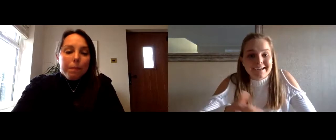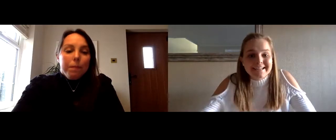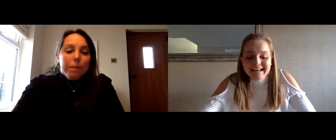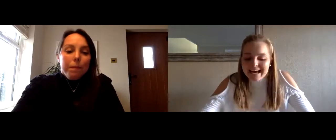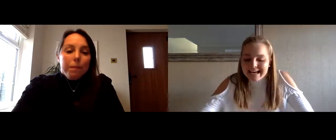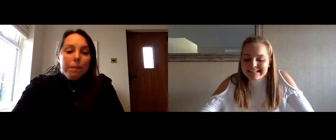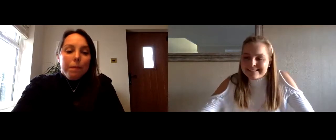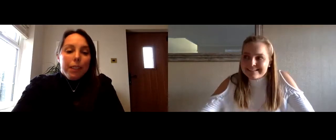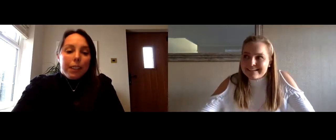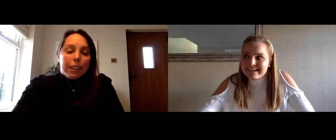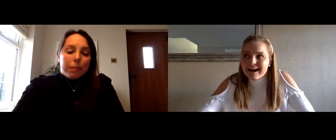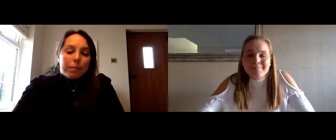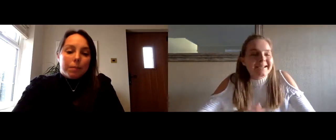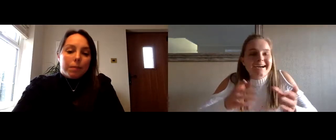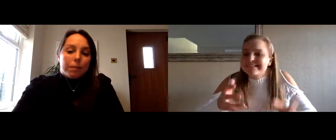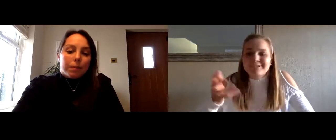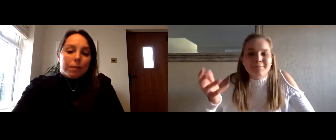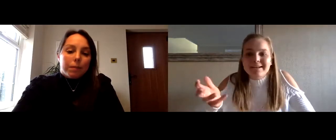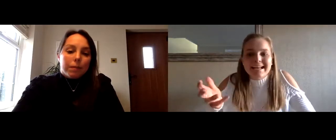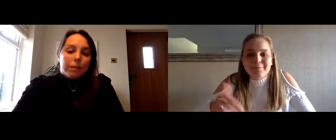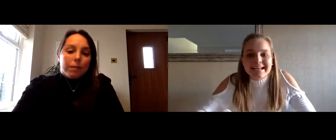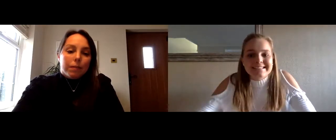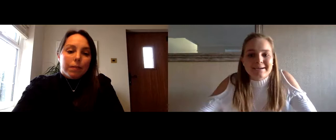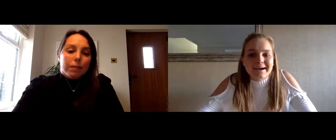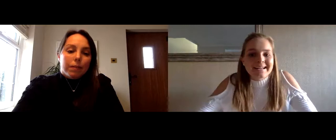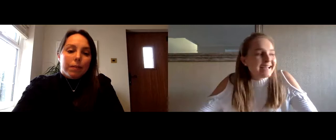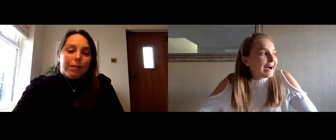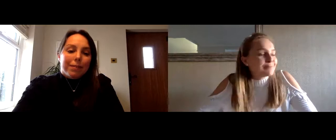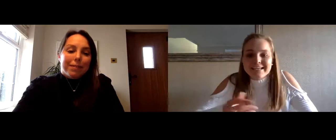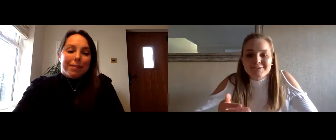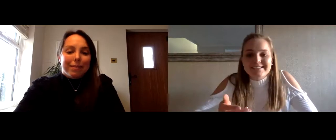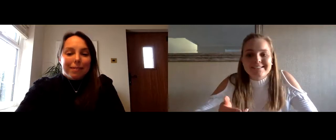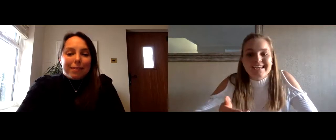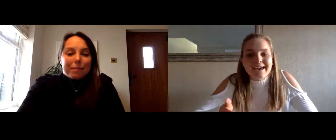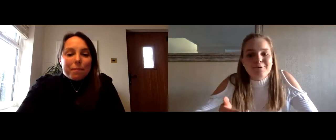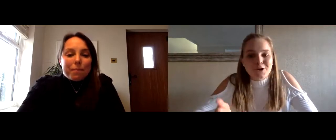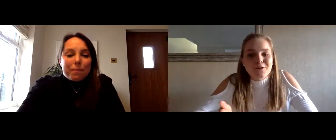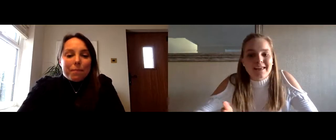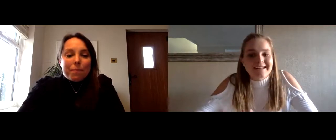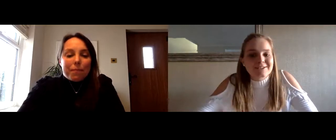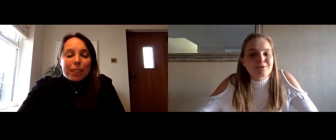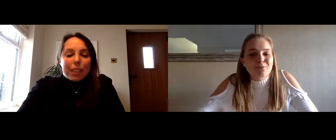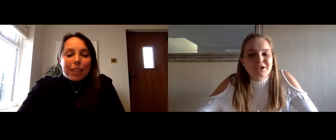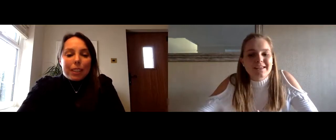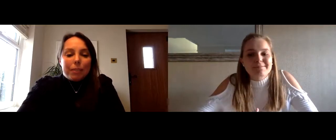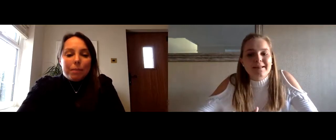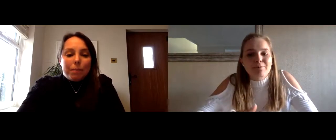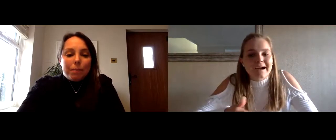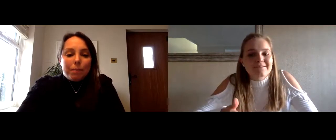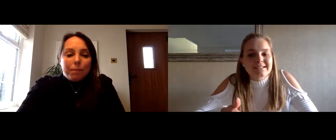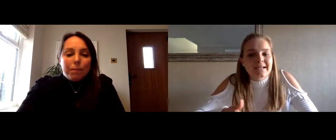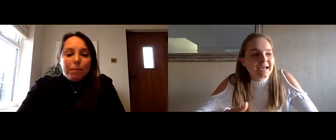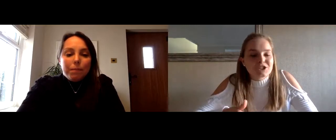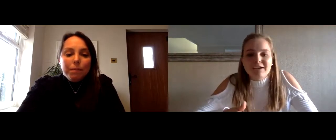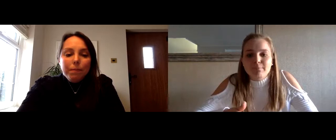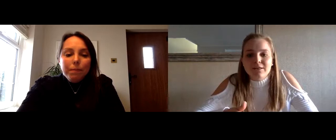-retiring and i mean i can touch upon it a little bit later but i'm really interested to hear what you think in terms of what do you think's been the